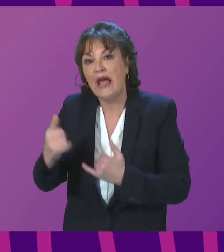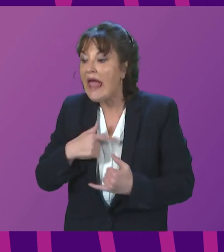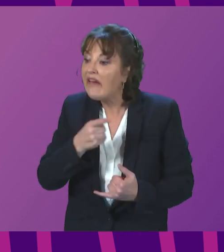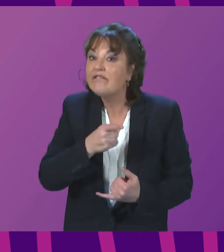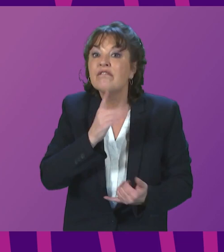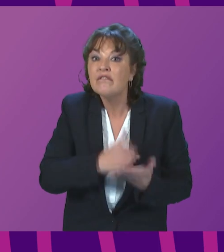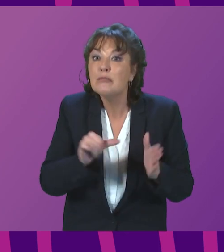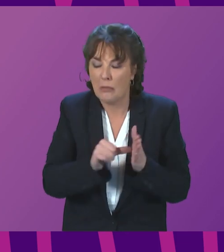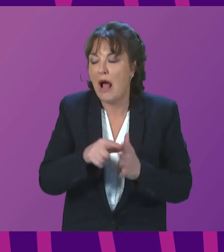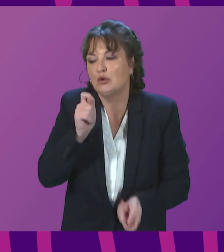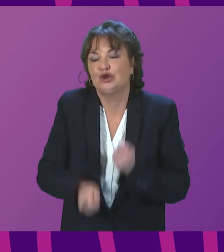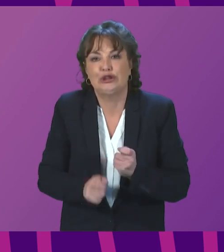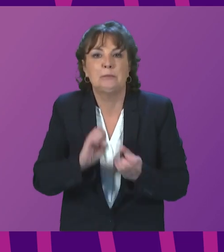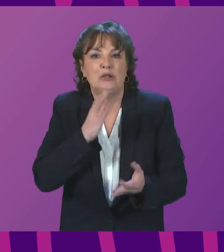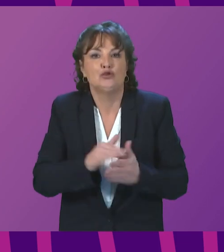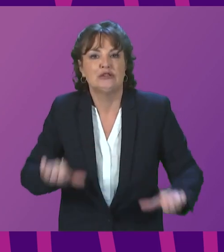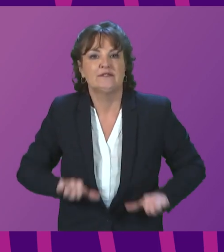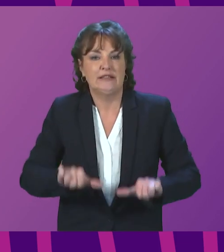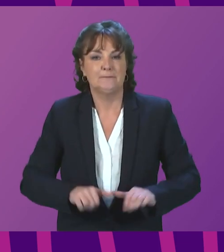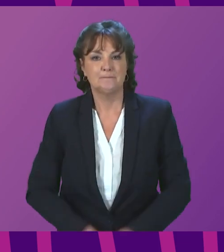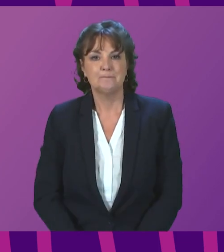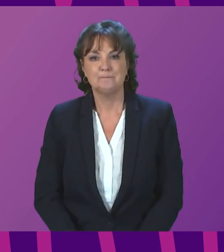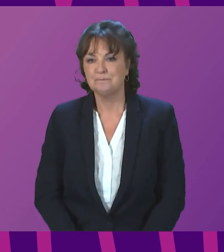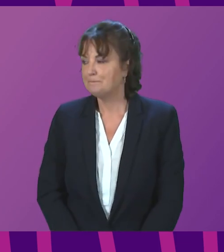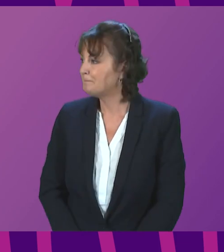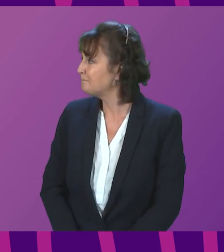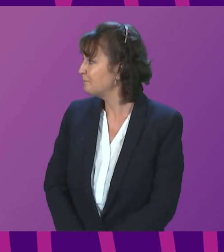as possible. Question number three, Ariane Burgess.